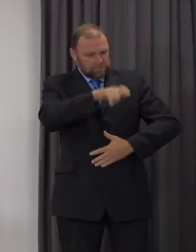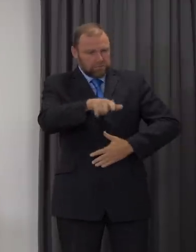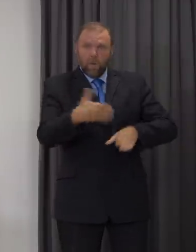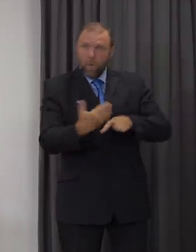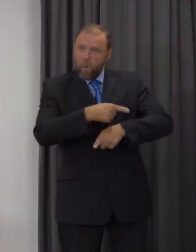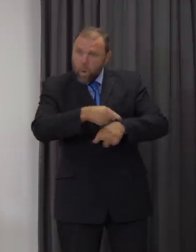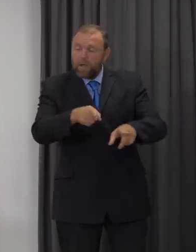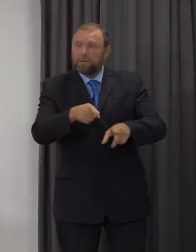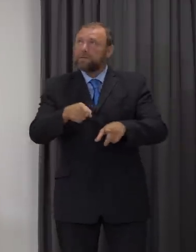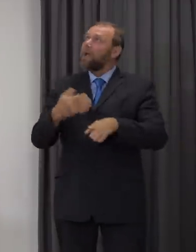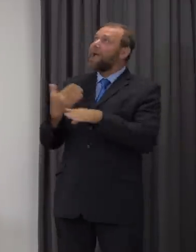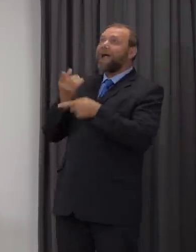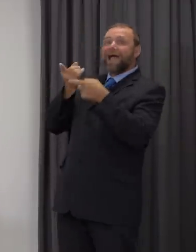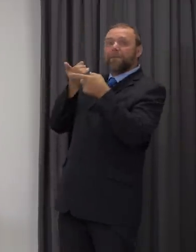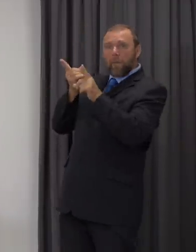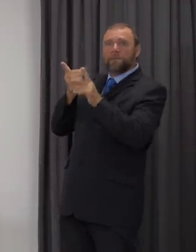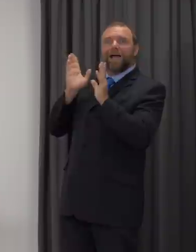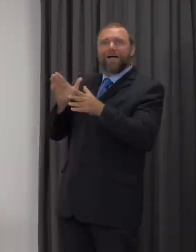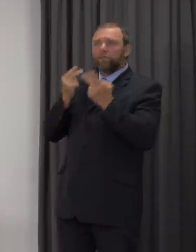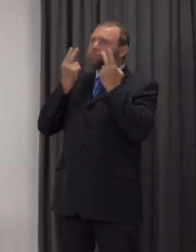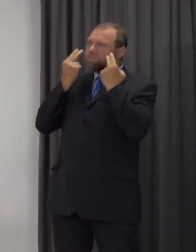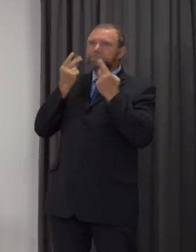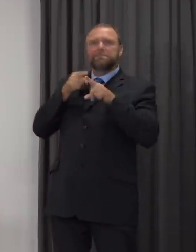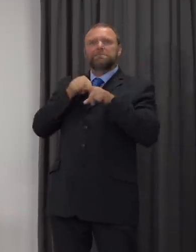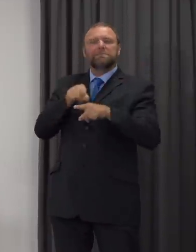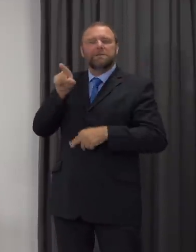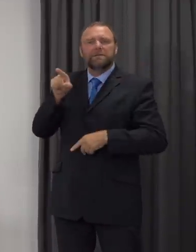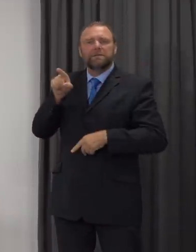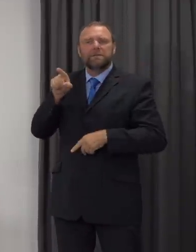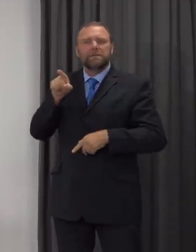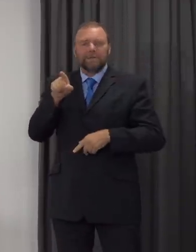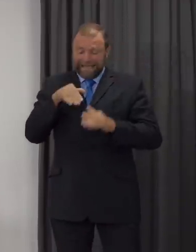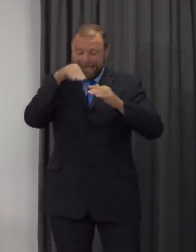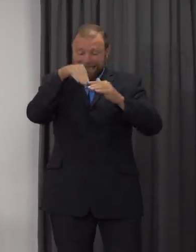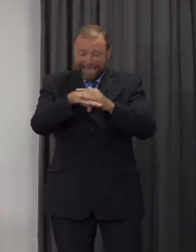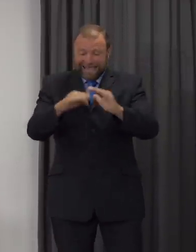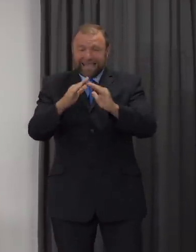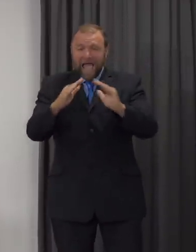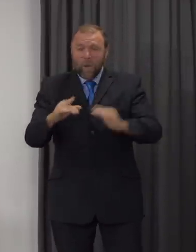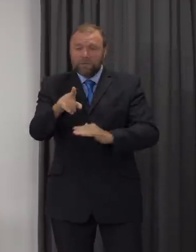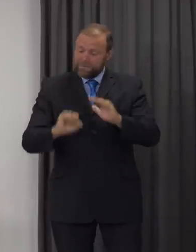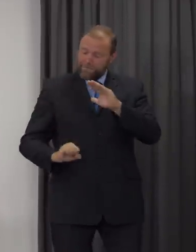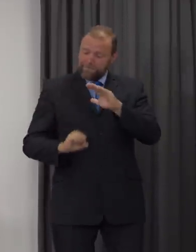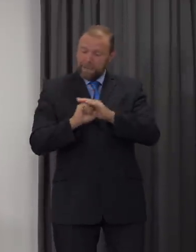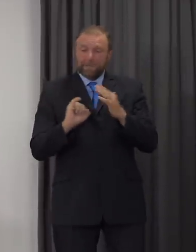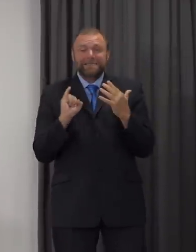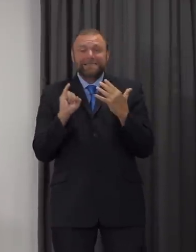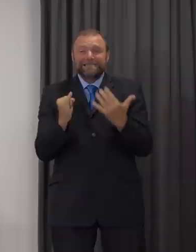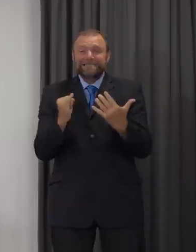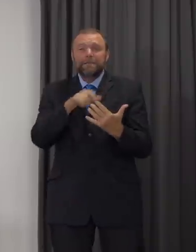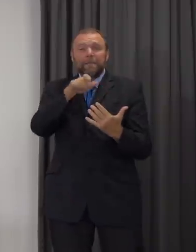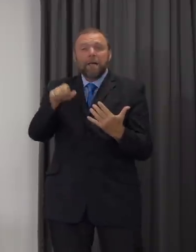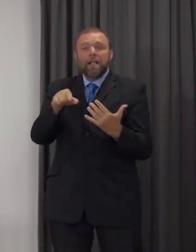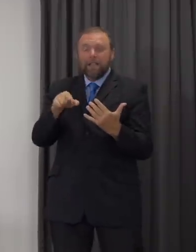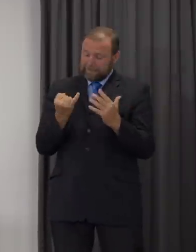alike. And only six people can meet indoors while we make sure that those six people are all